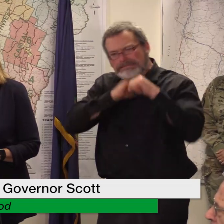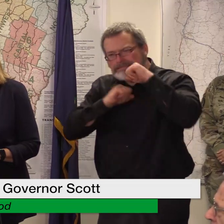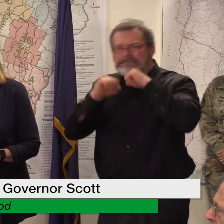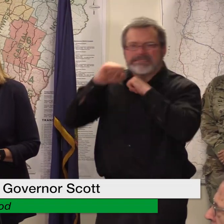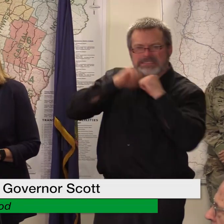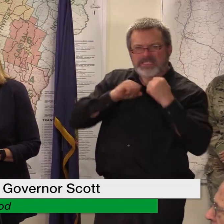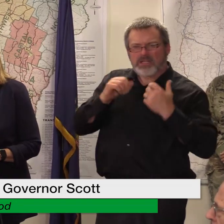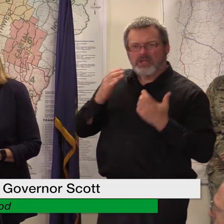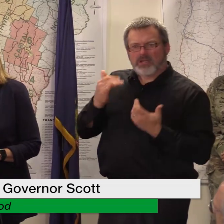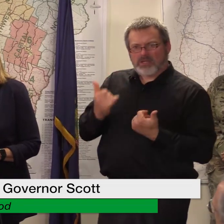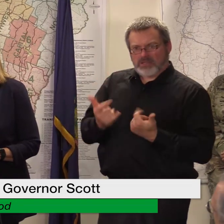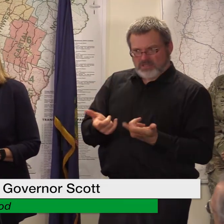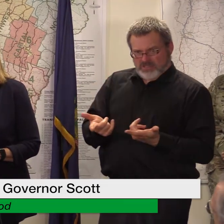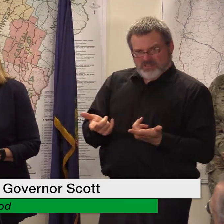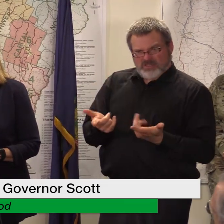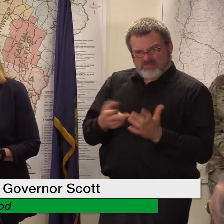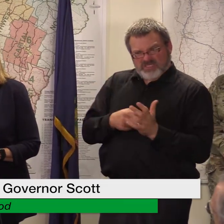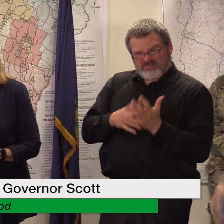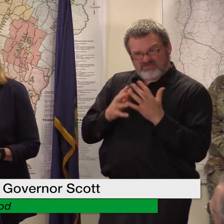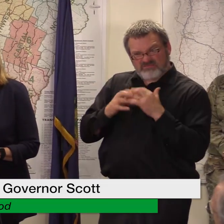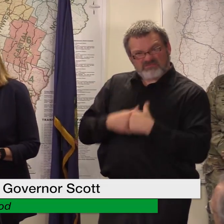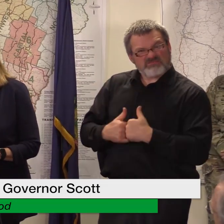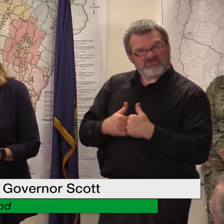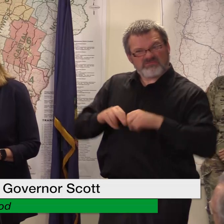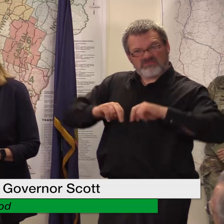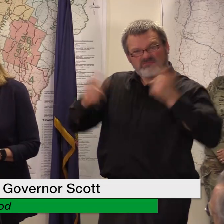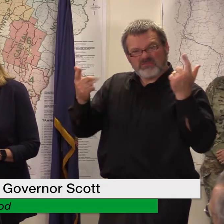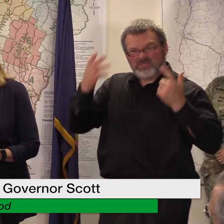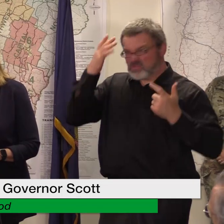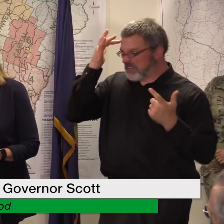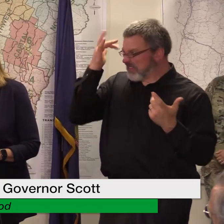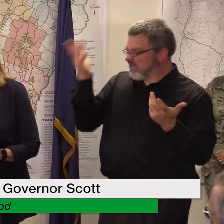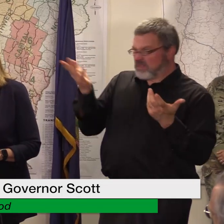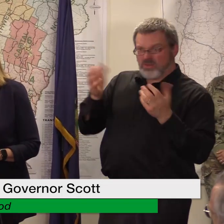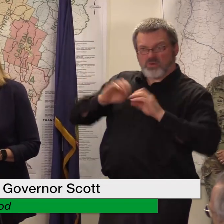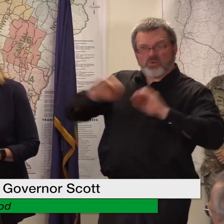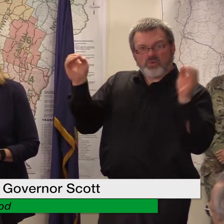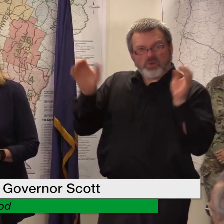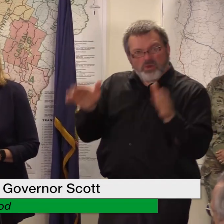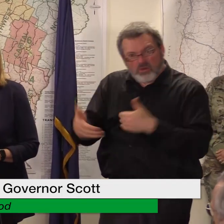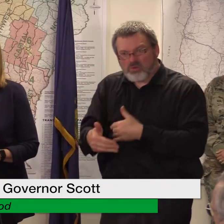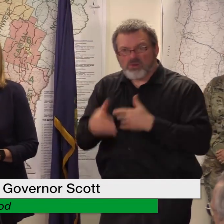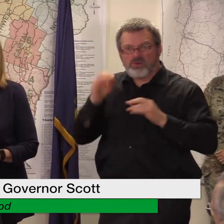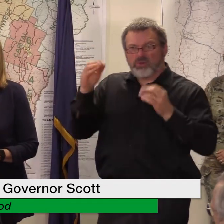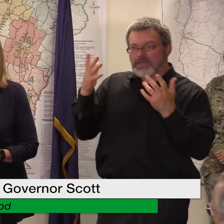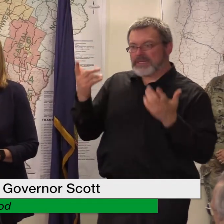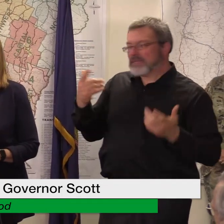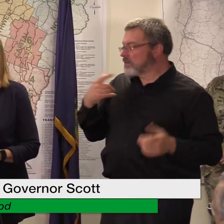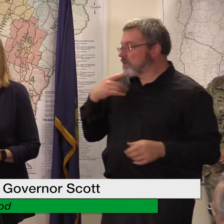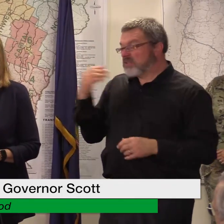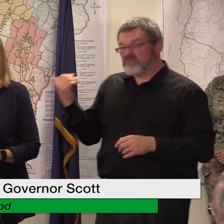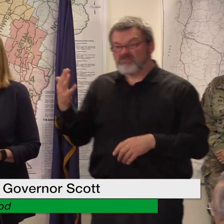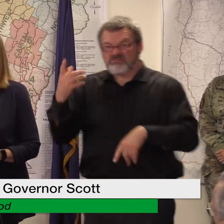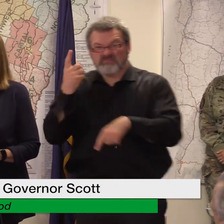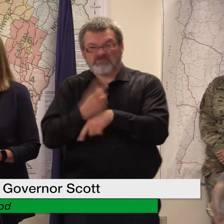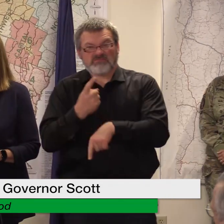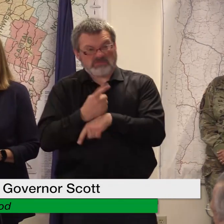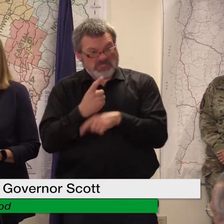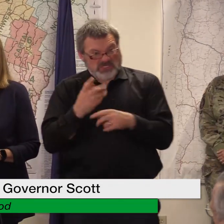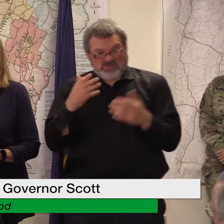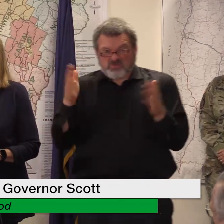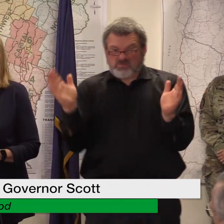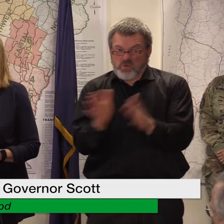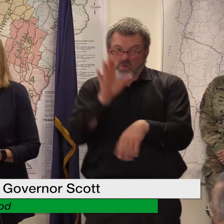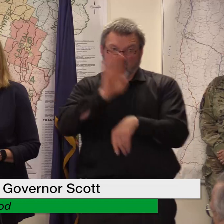on the shore if you're a new or small business it'll be very very tough for very small and very new businesses and that's why we're basing the formula not on